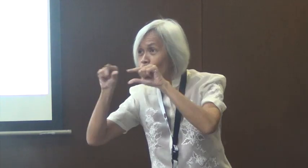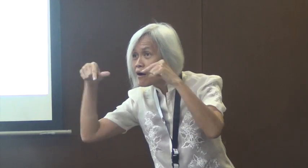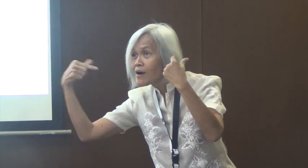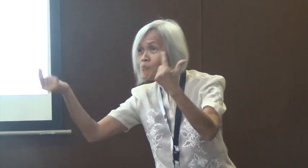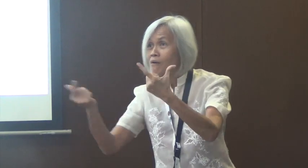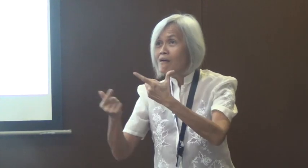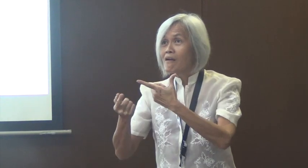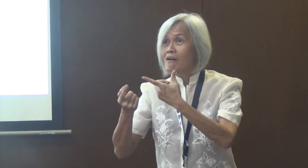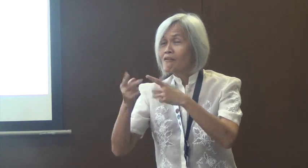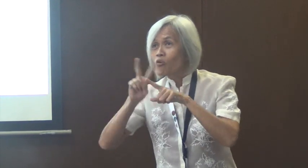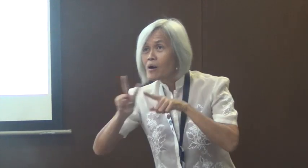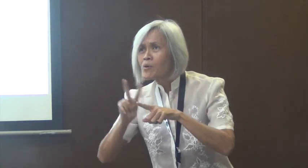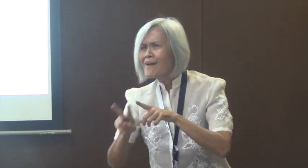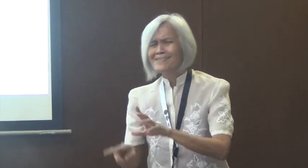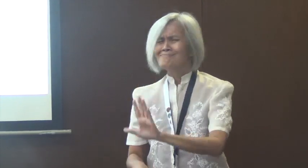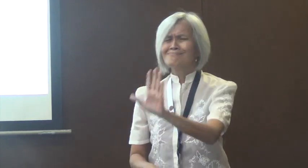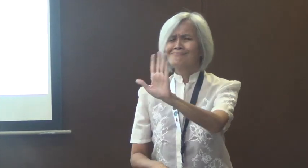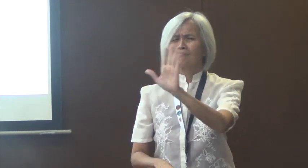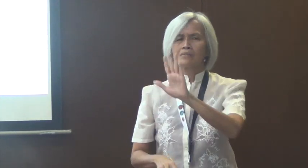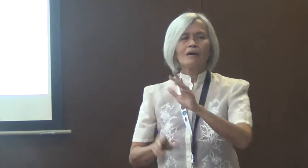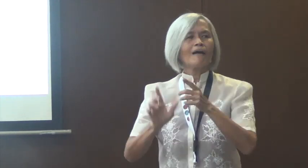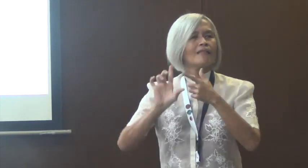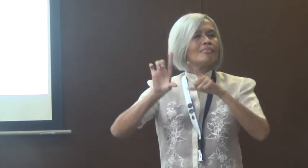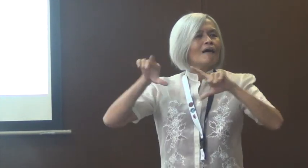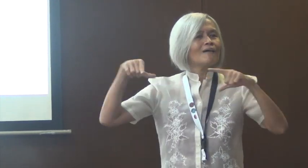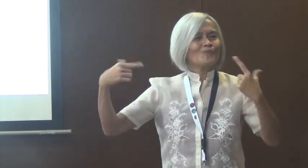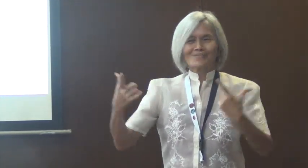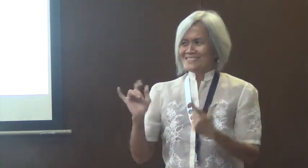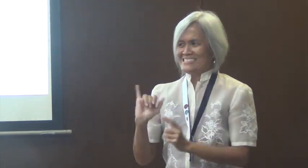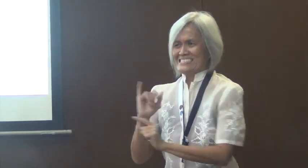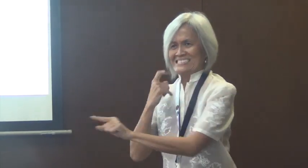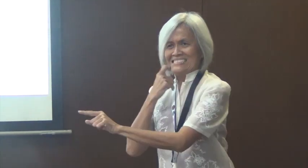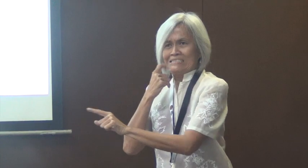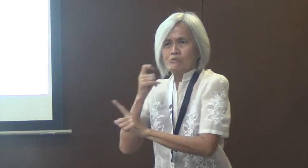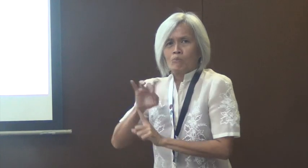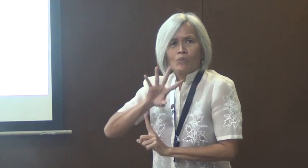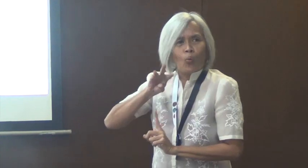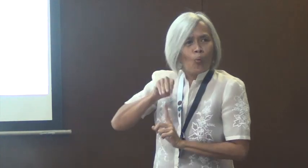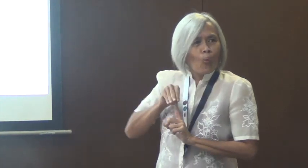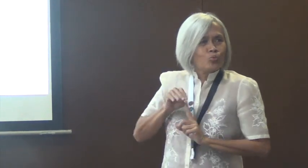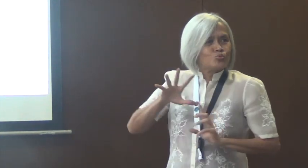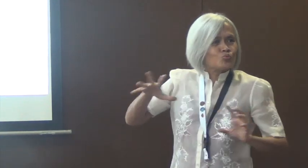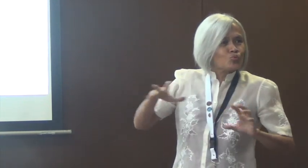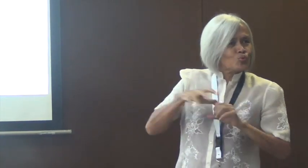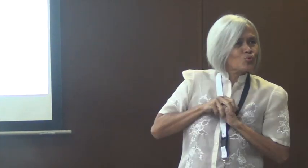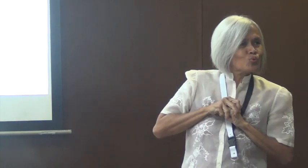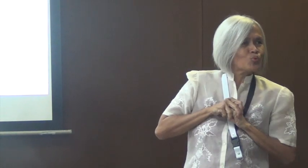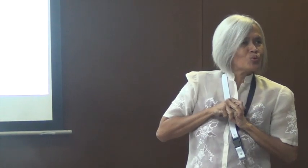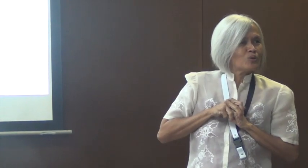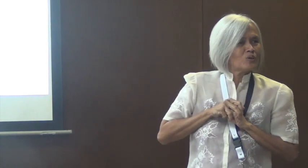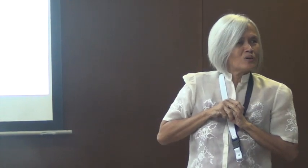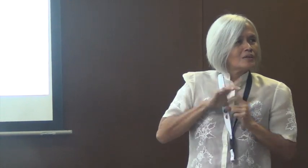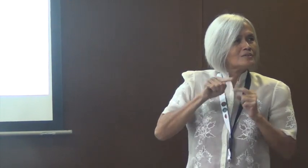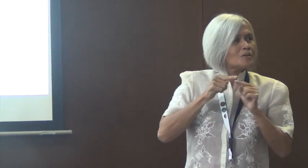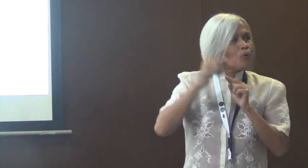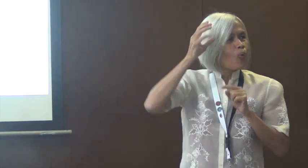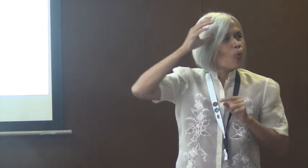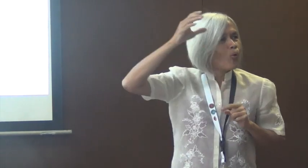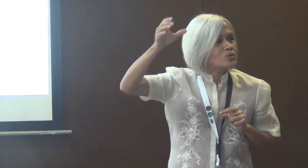there are just too many levels by which we should be studying sign language. It's not just vocabulary. There's a lot to study within,